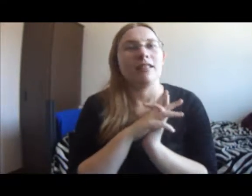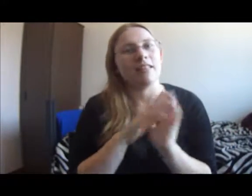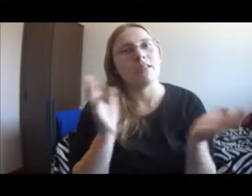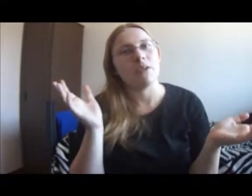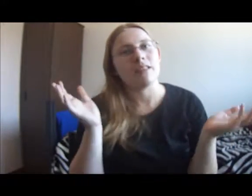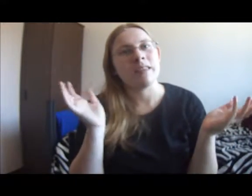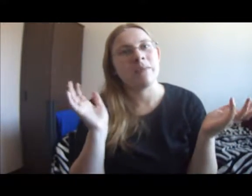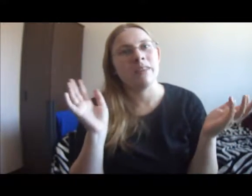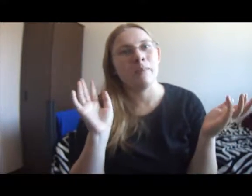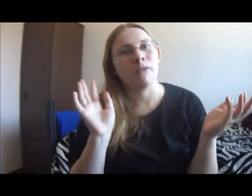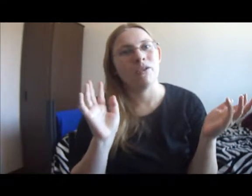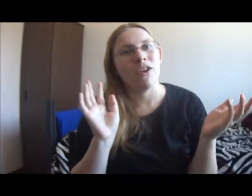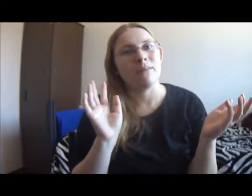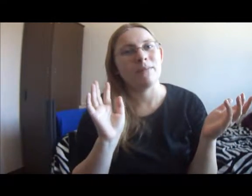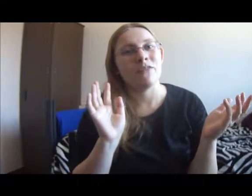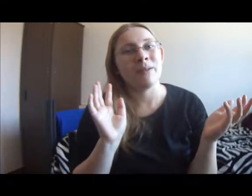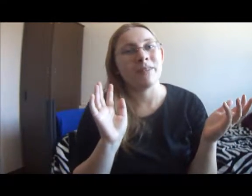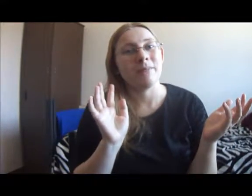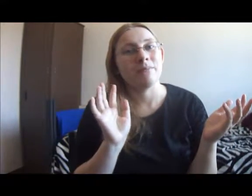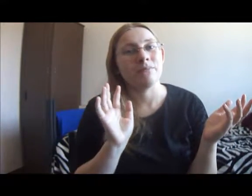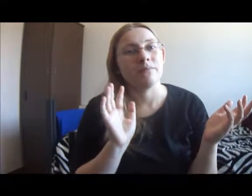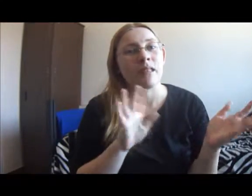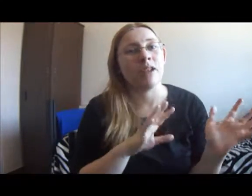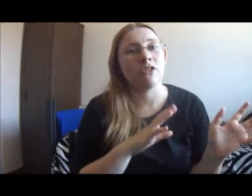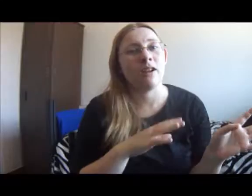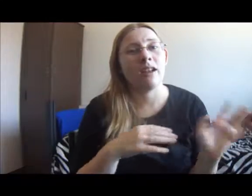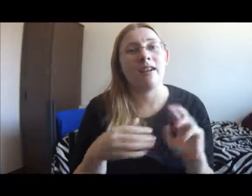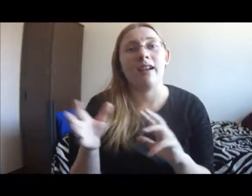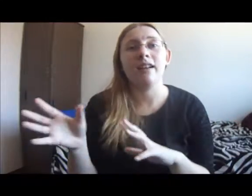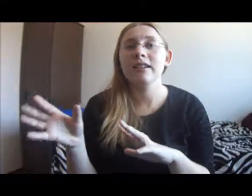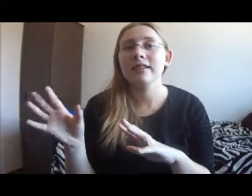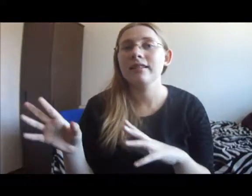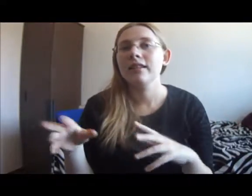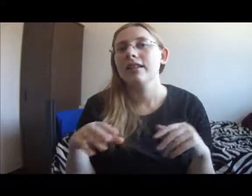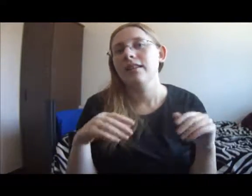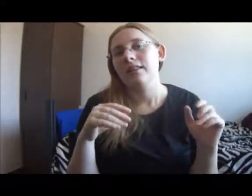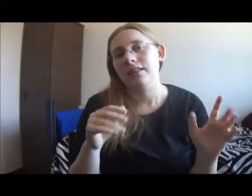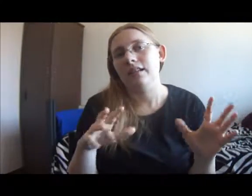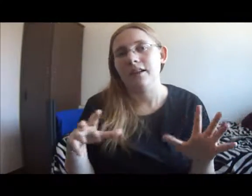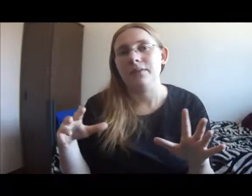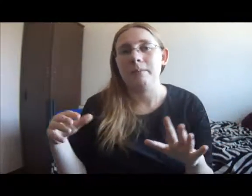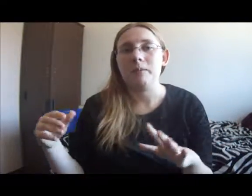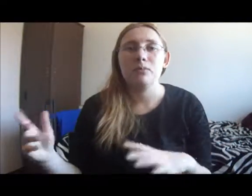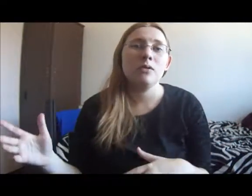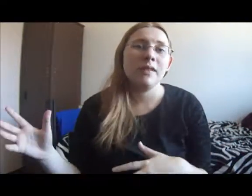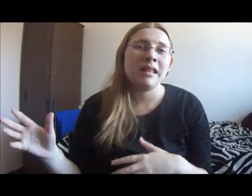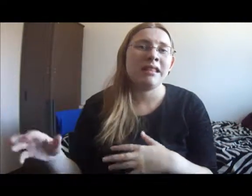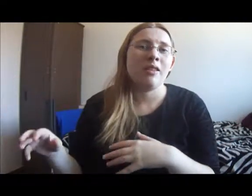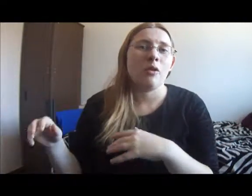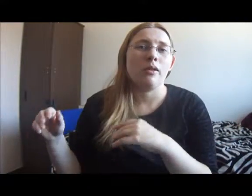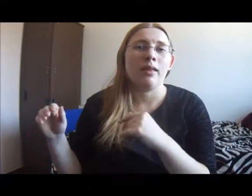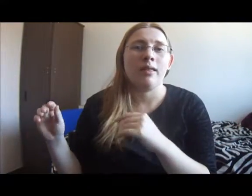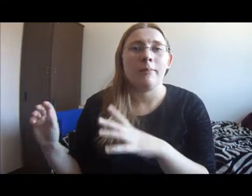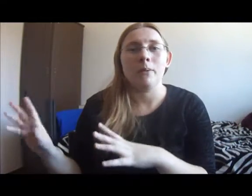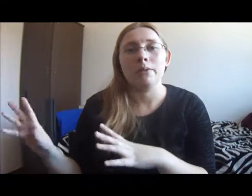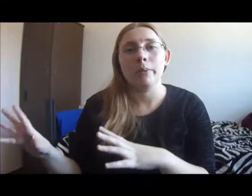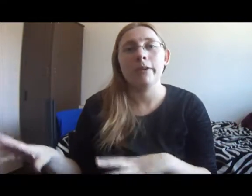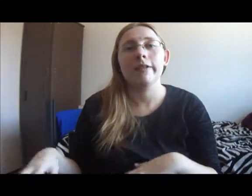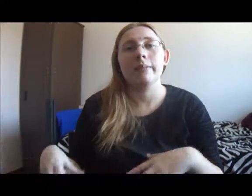You can see it with Dumbledore's family. Kendra and Ariana. The entire family moving. The choices that both the boys are